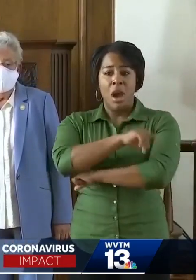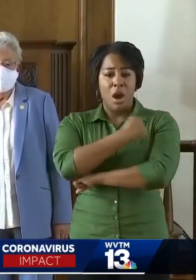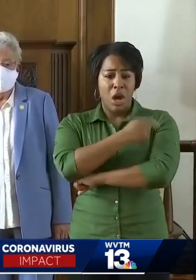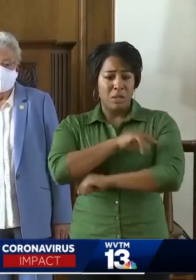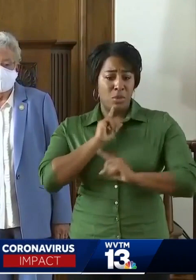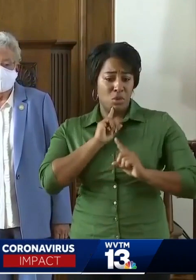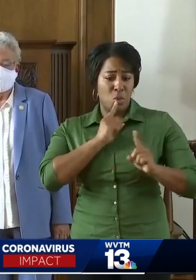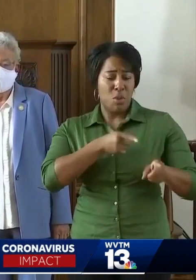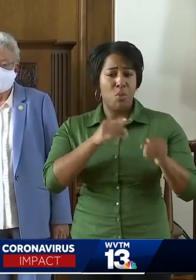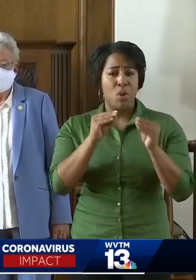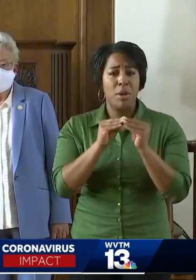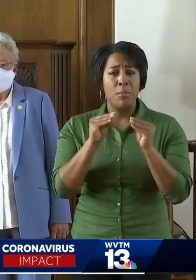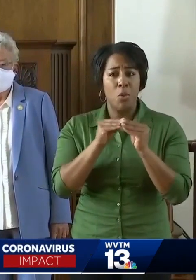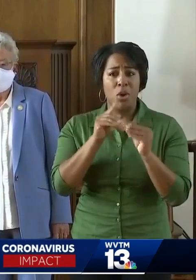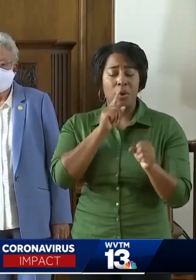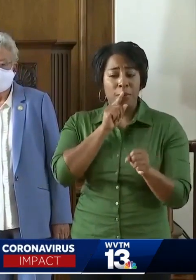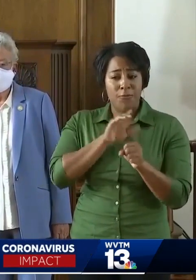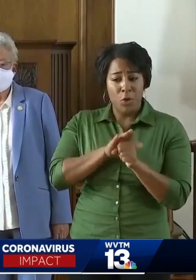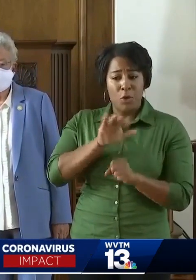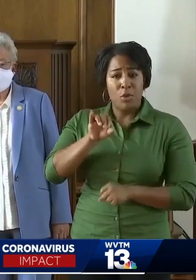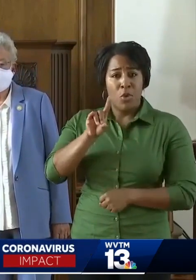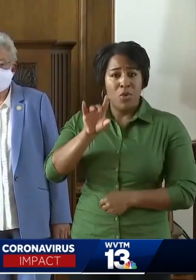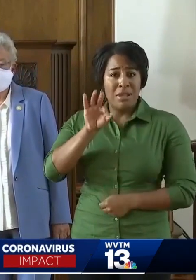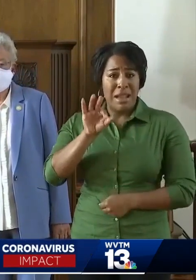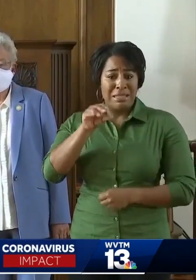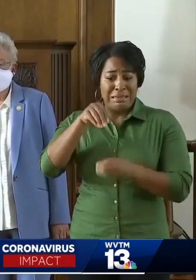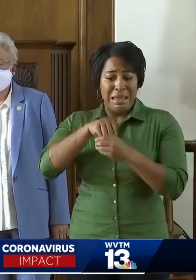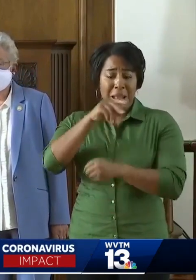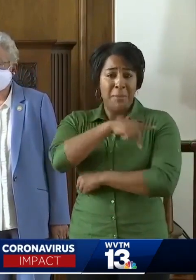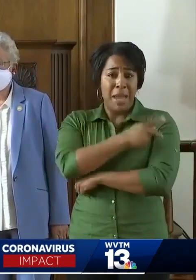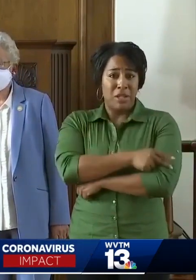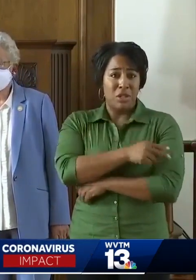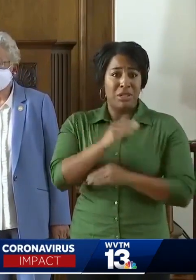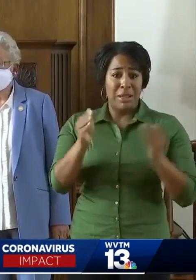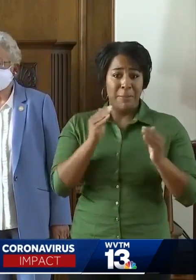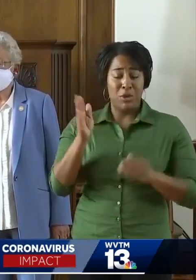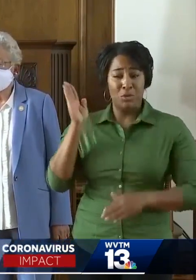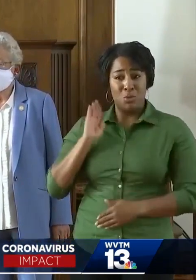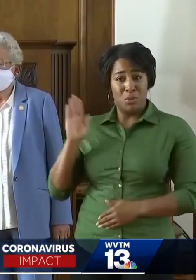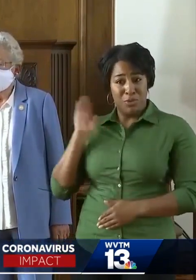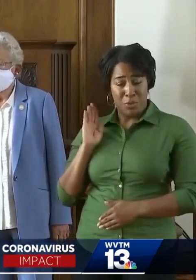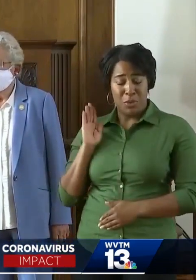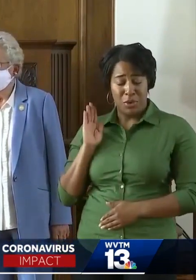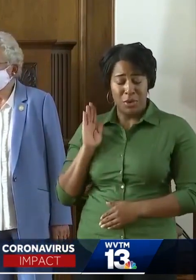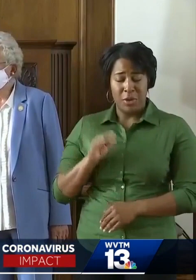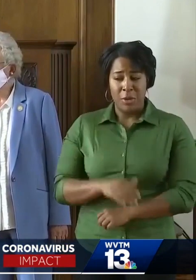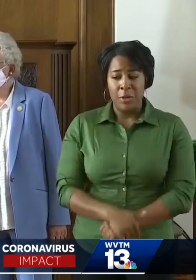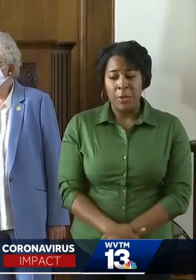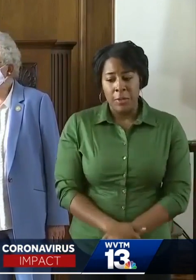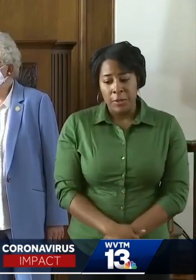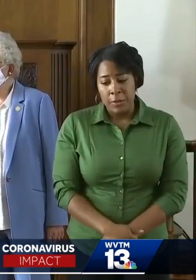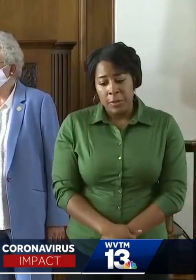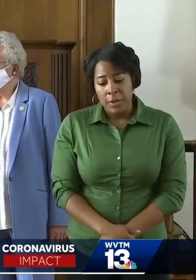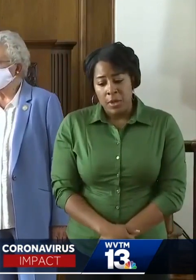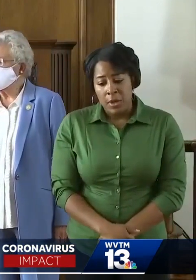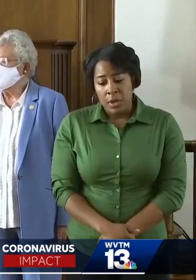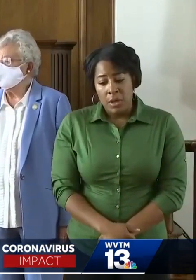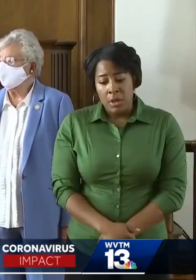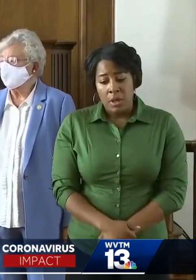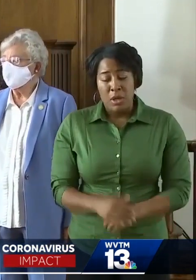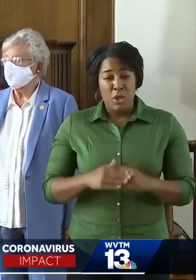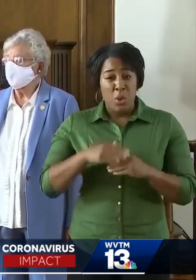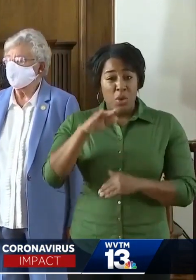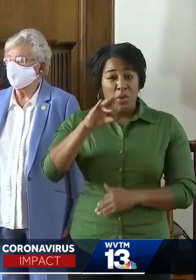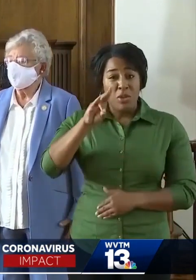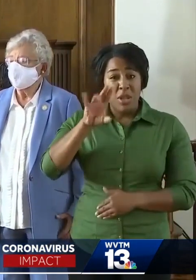reporting more confirmed COVID-19 inpatients than they have seen so far during the outbreak. So more than